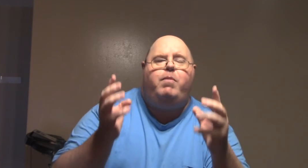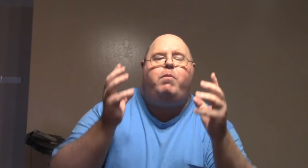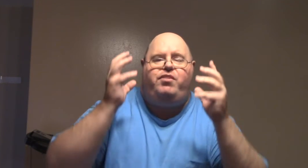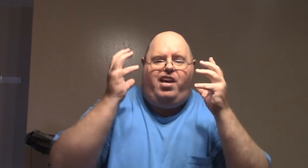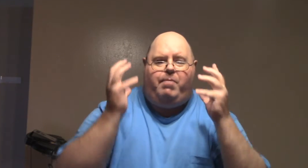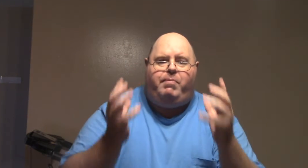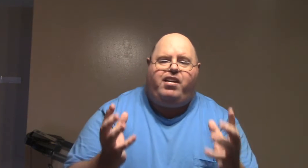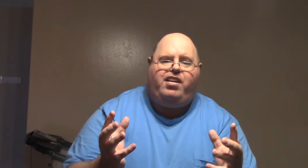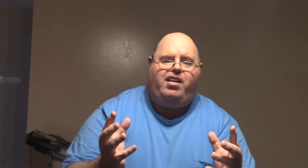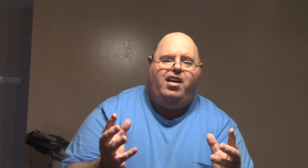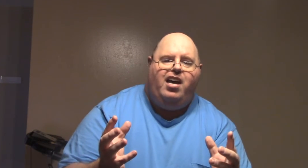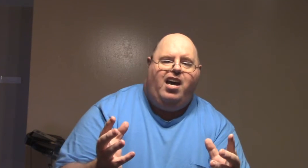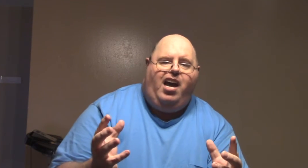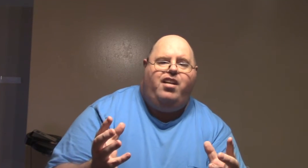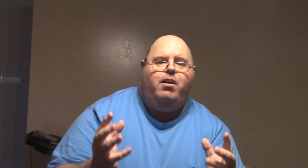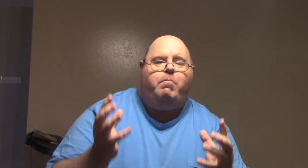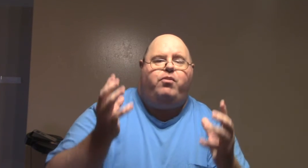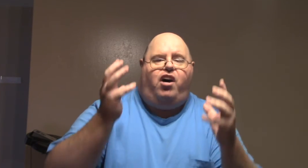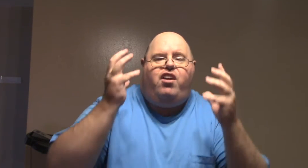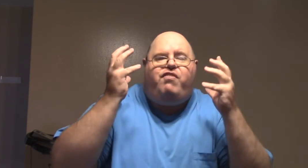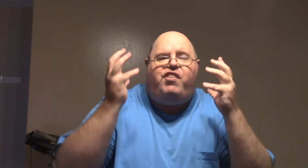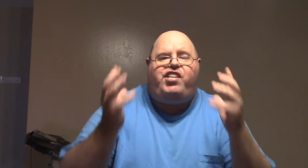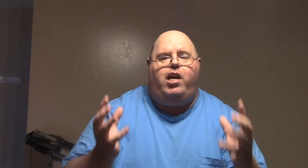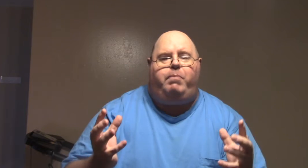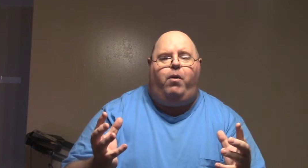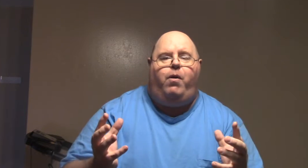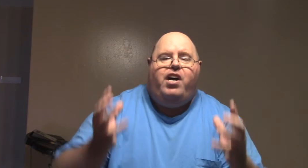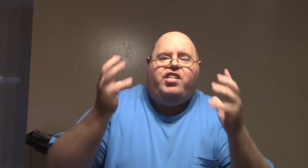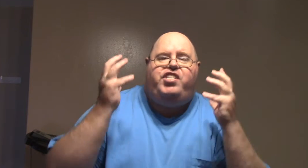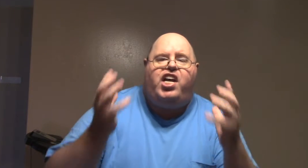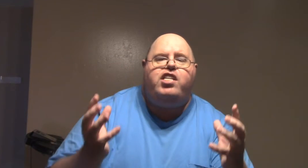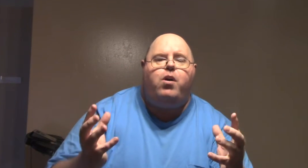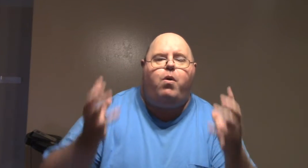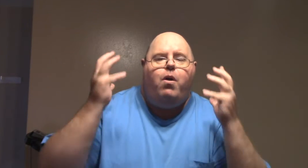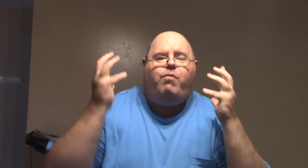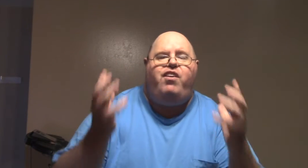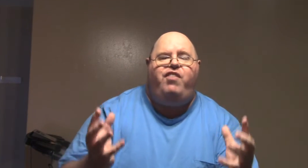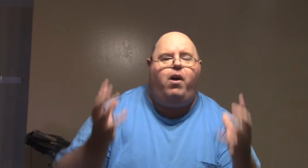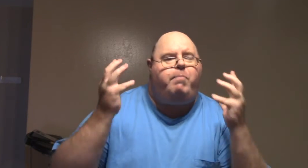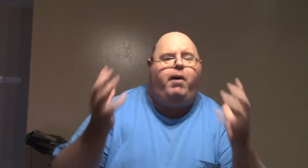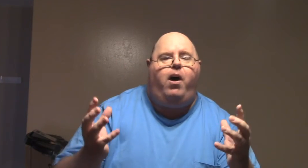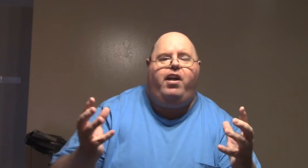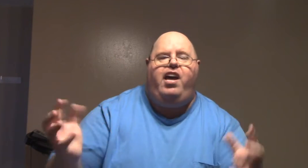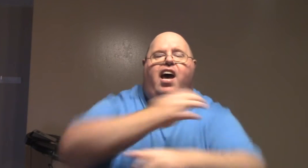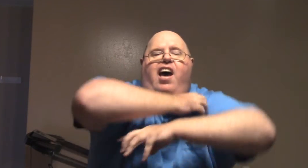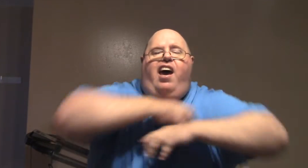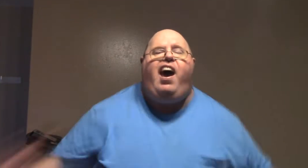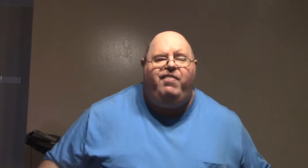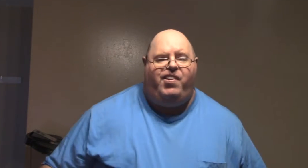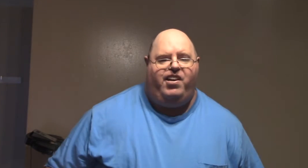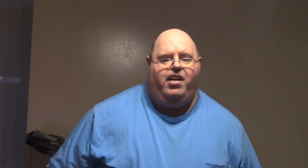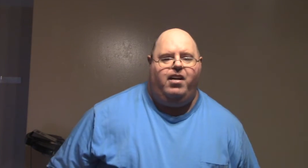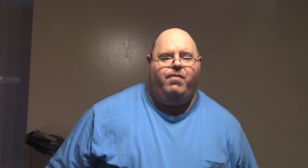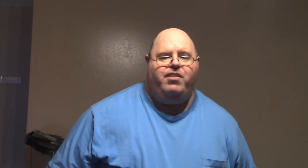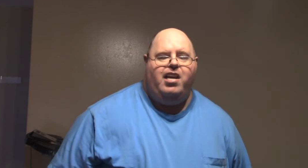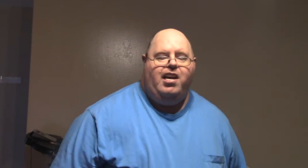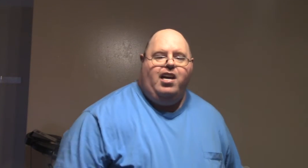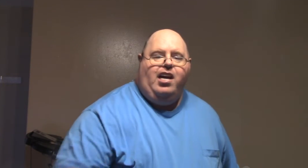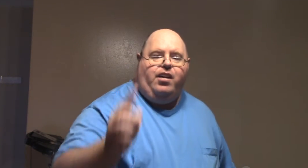the most epic and the most unforgettable gender reveal party ever! And